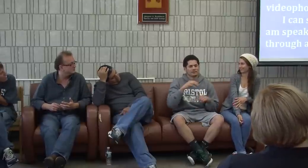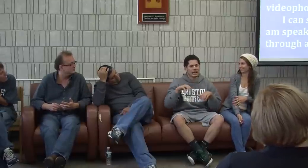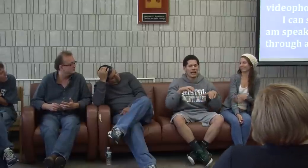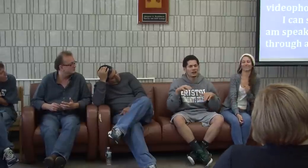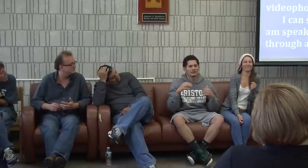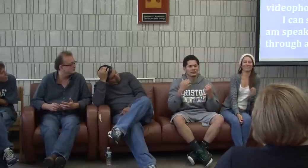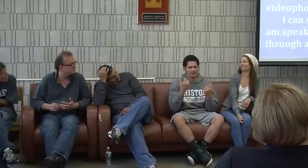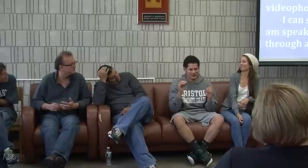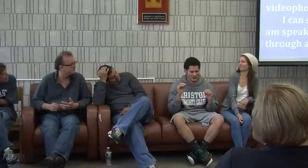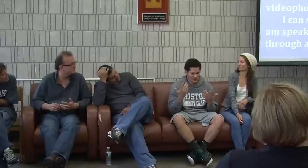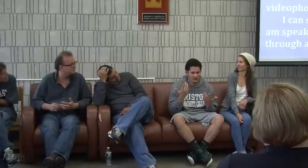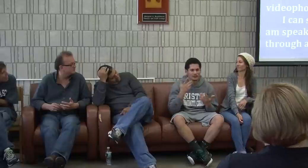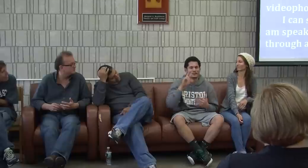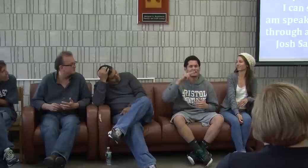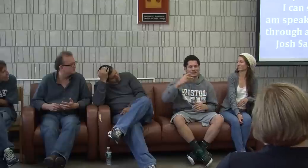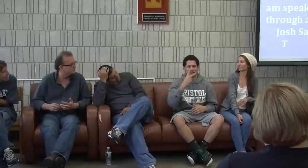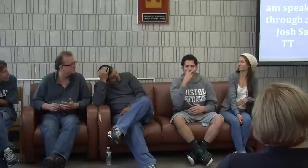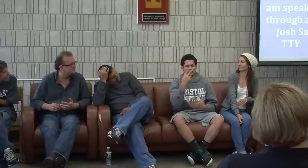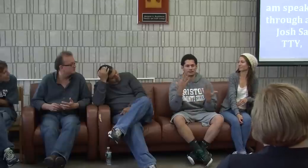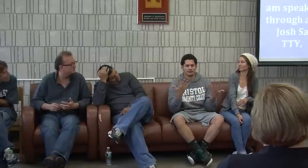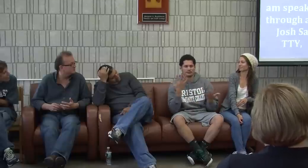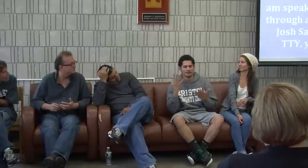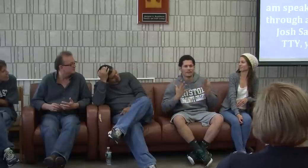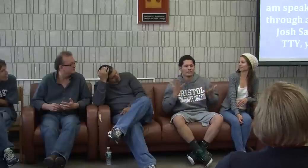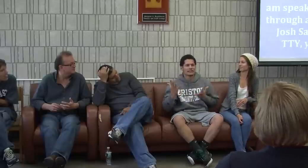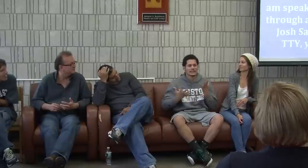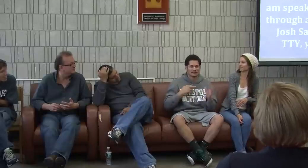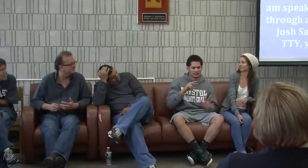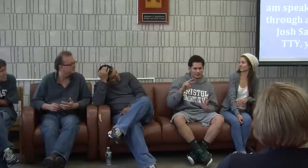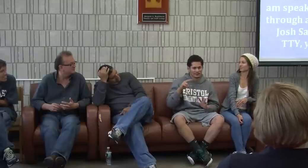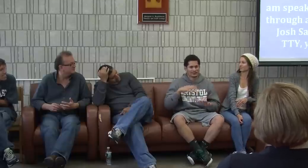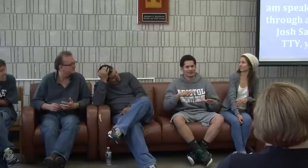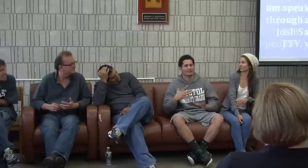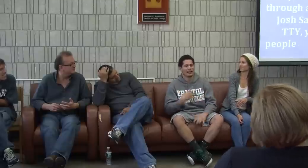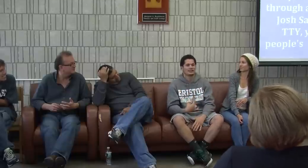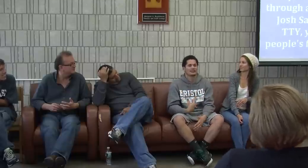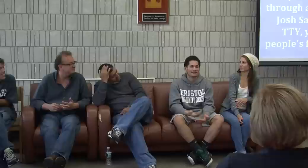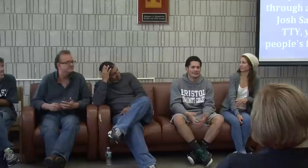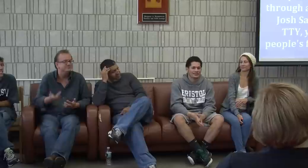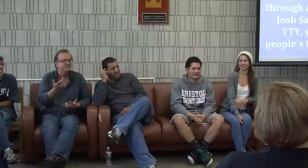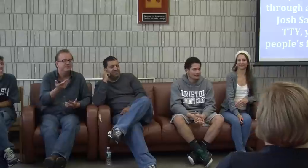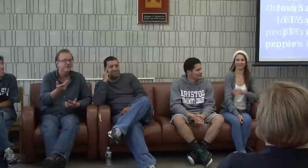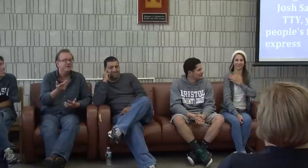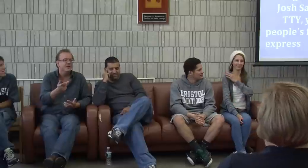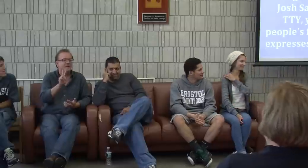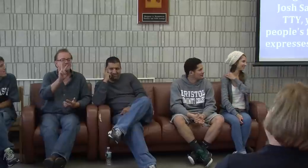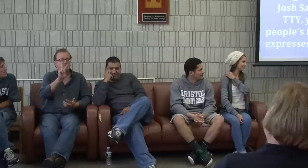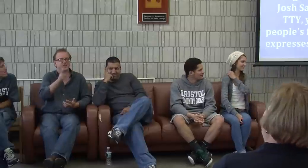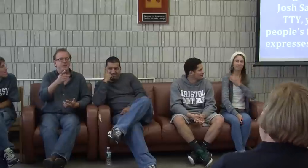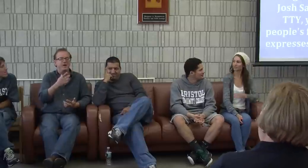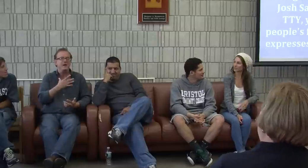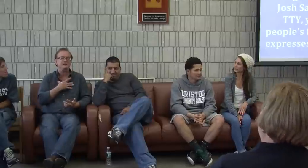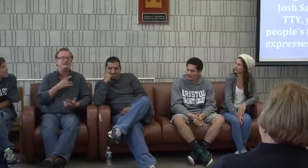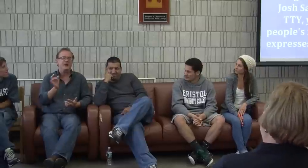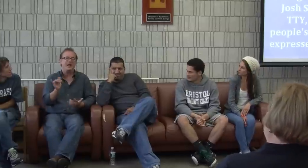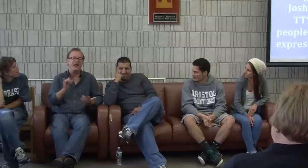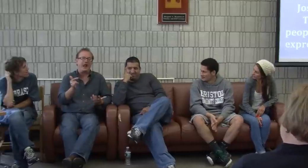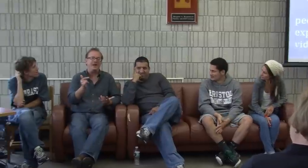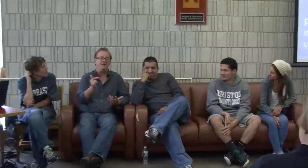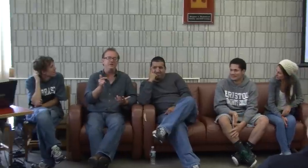On TTY, you couldn't see people's faces, facial expressions. But on the video phone, you see them. It's like being in the same room with them. And the video phone